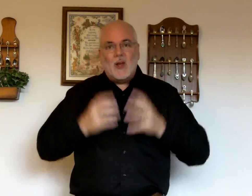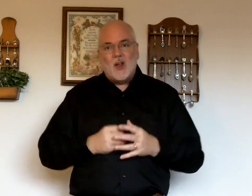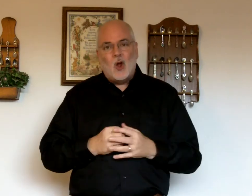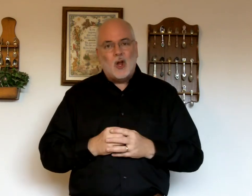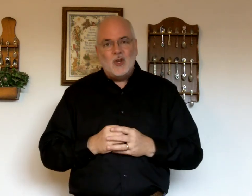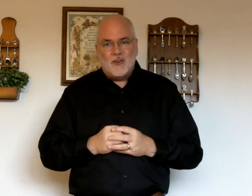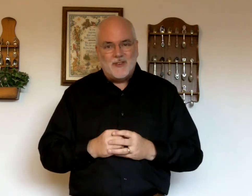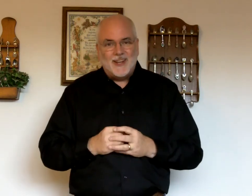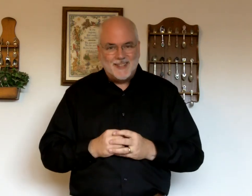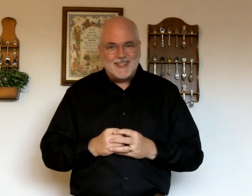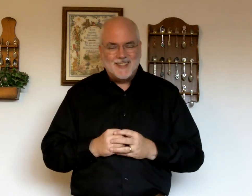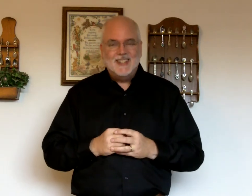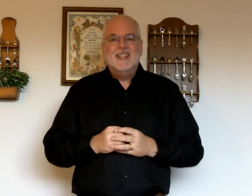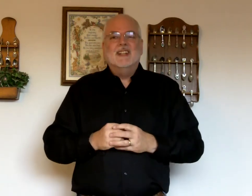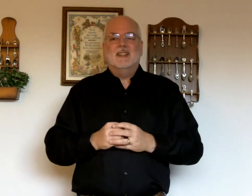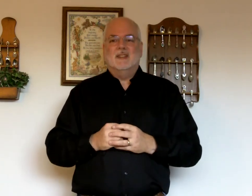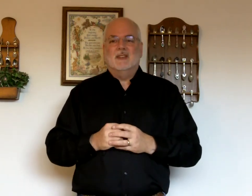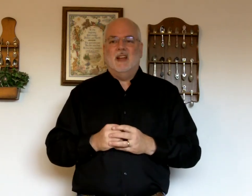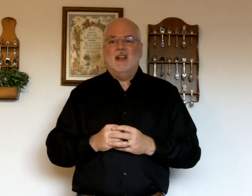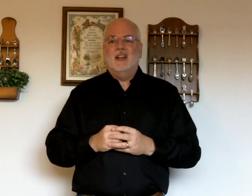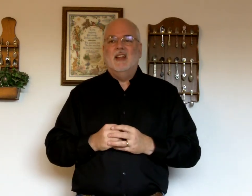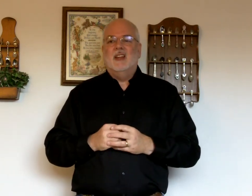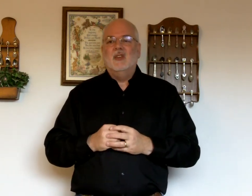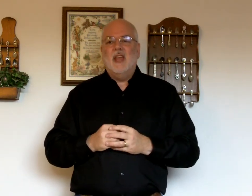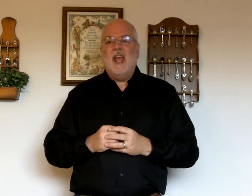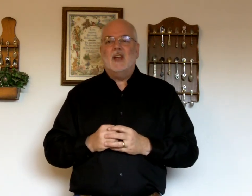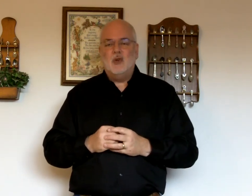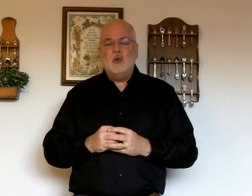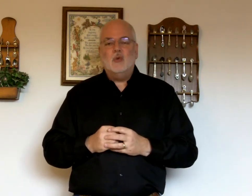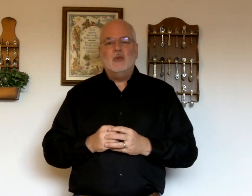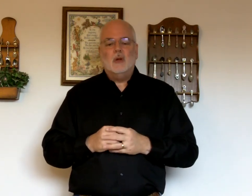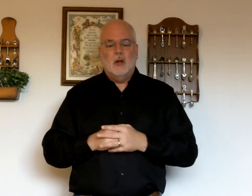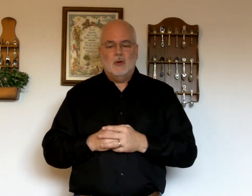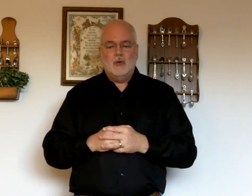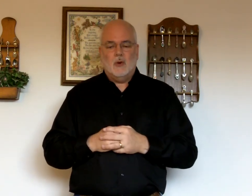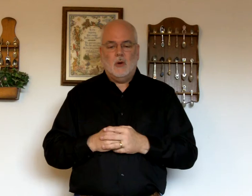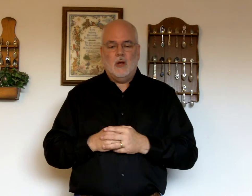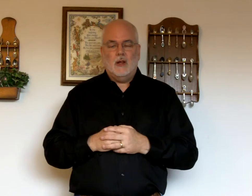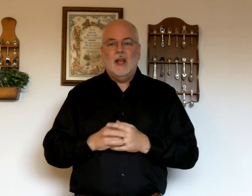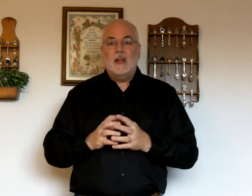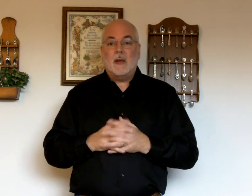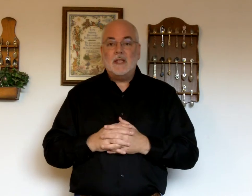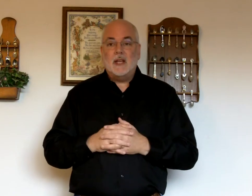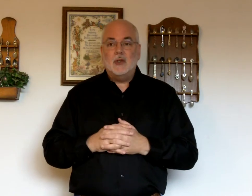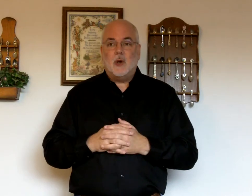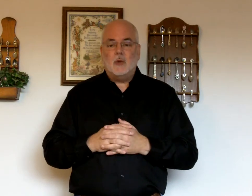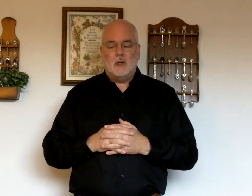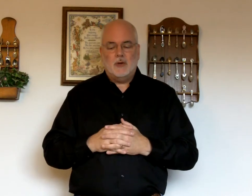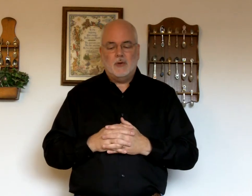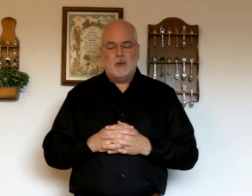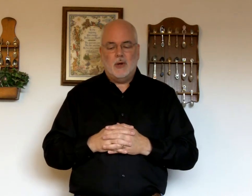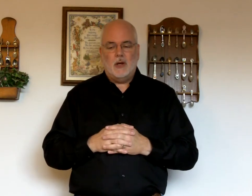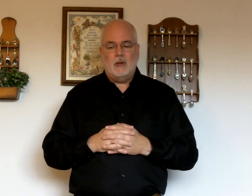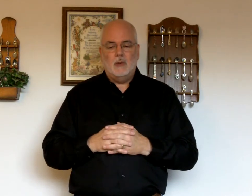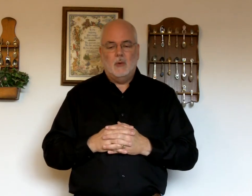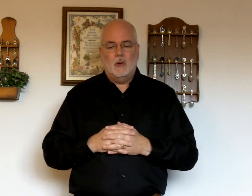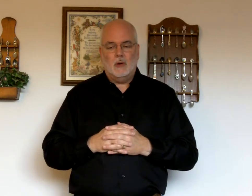on your face. Okay. You can't do joy. It's you're singing joy to the world. Joy to the world.